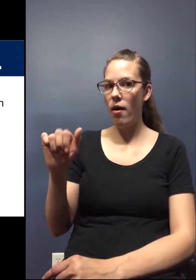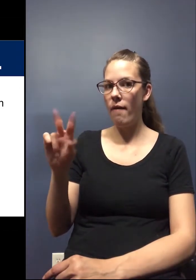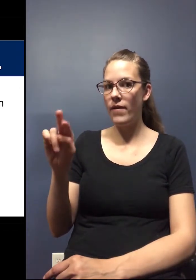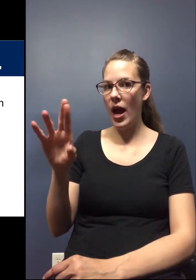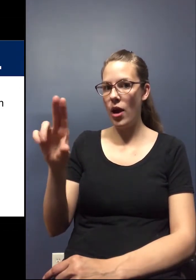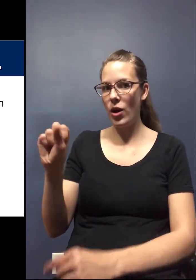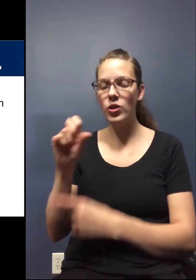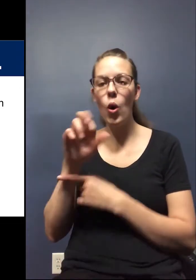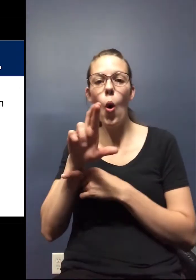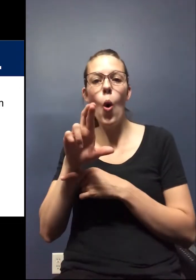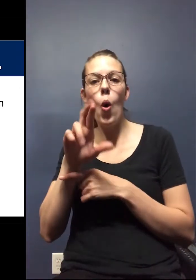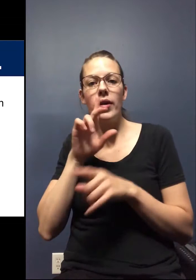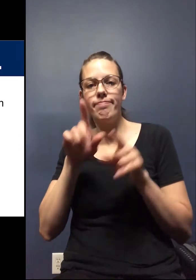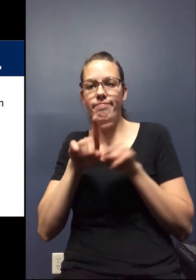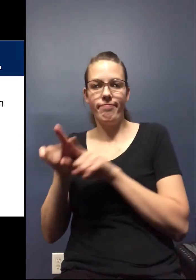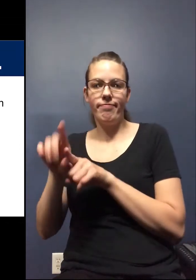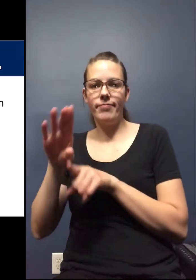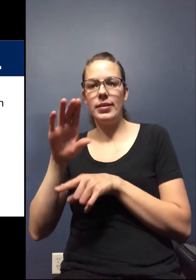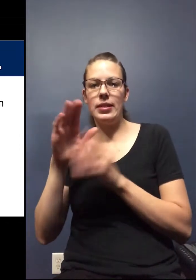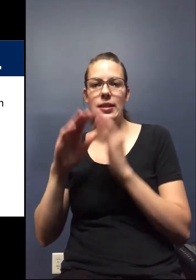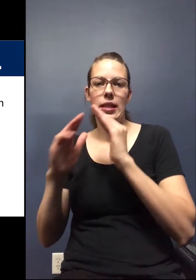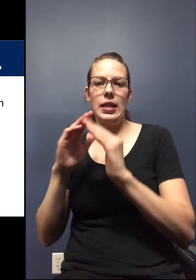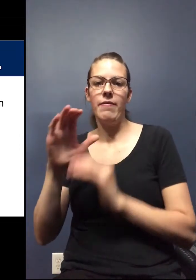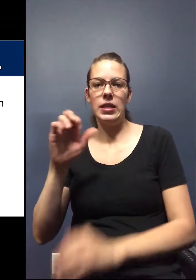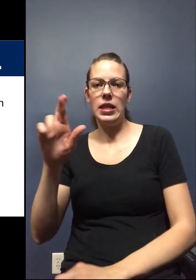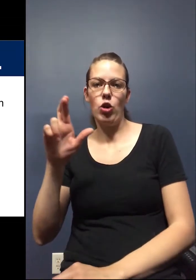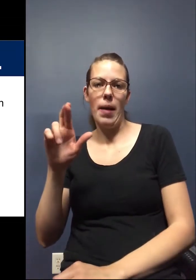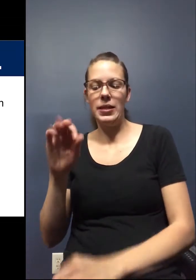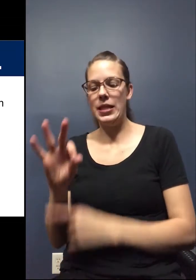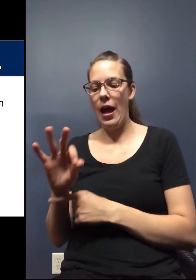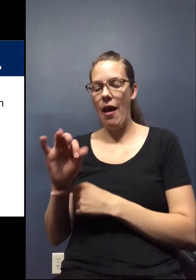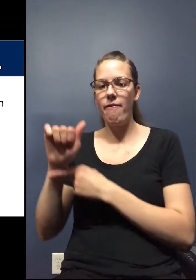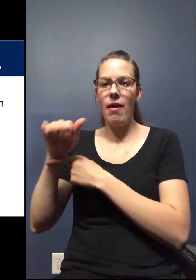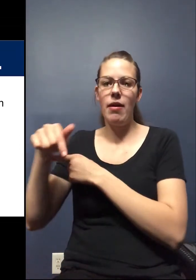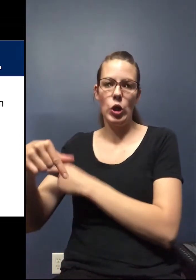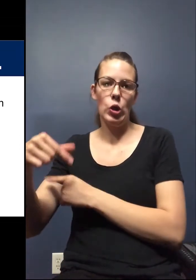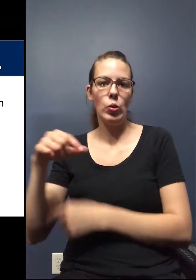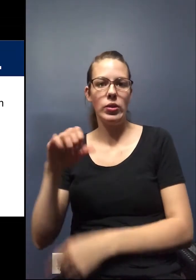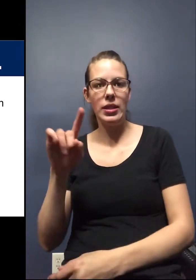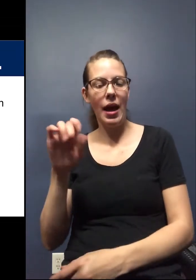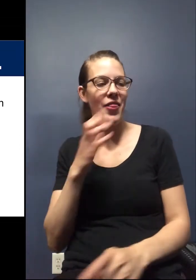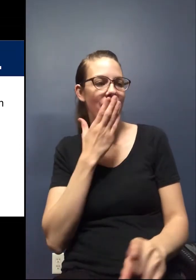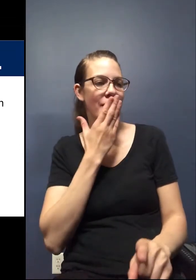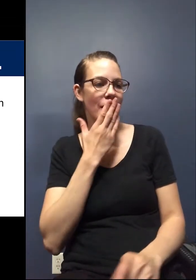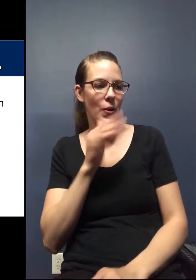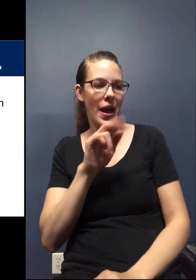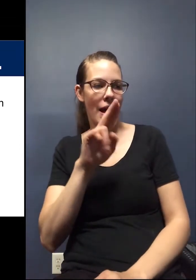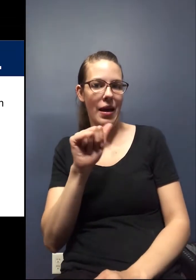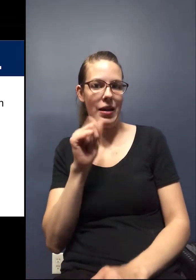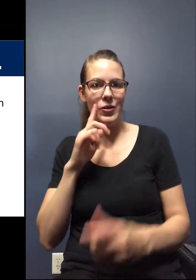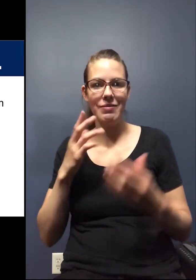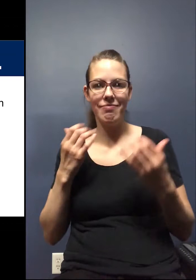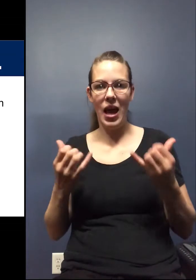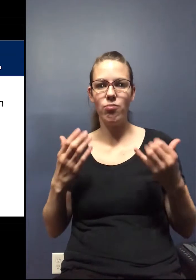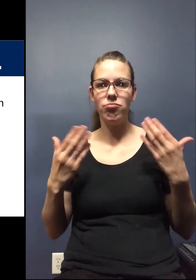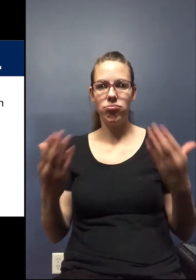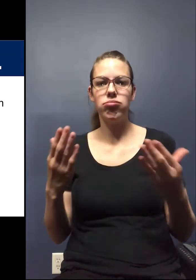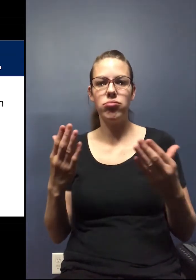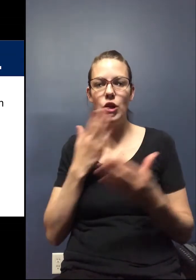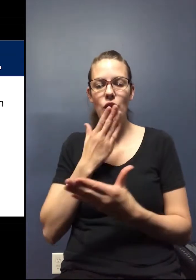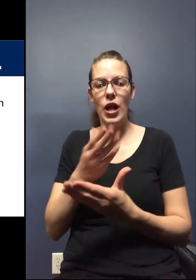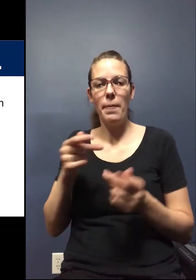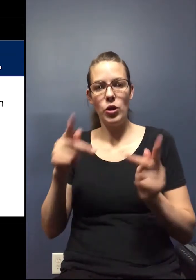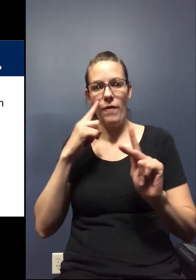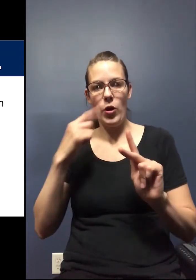FAQ. And it is a specific section in the FAQ. Great. Thanks, Anna. This is a good opportunity for